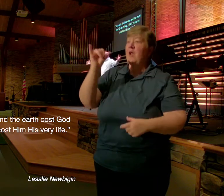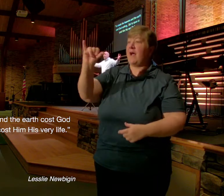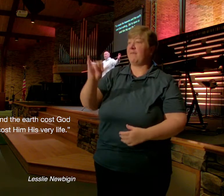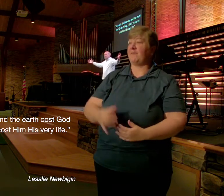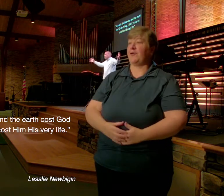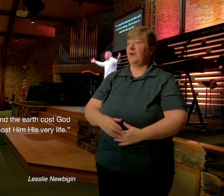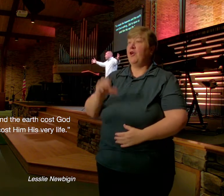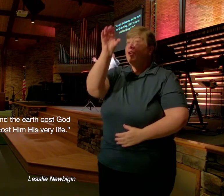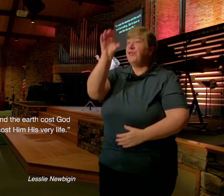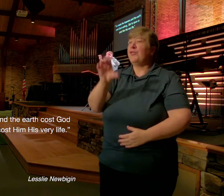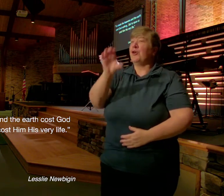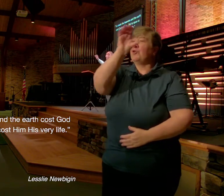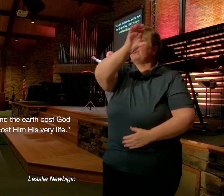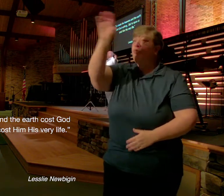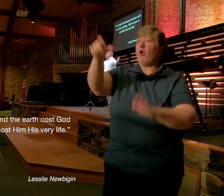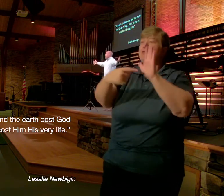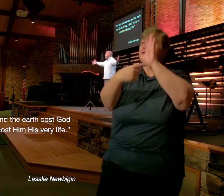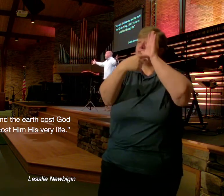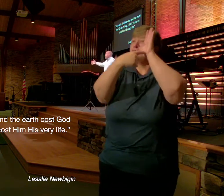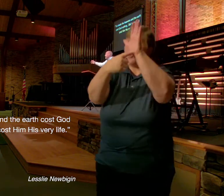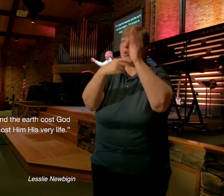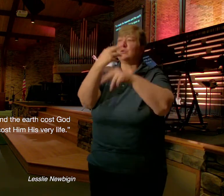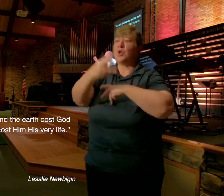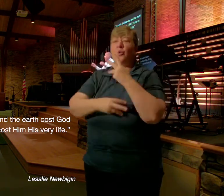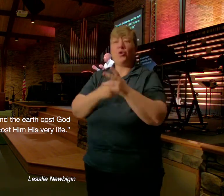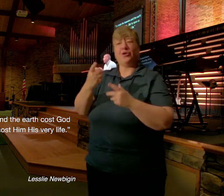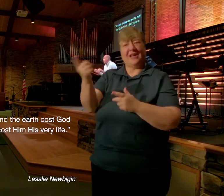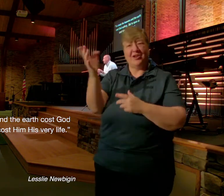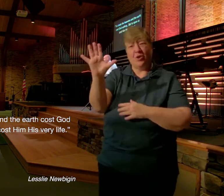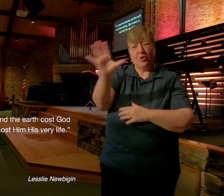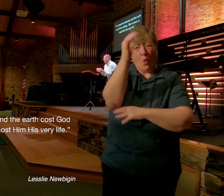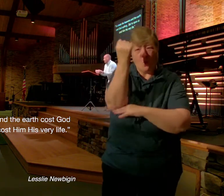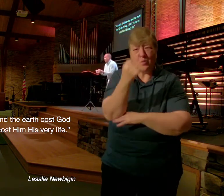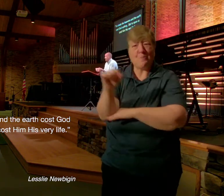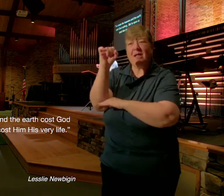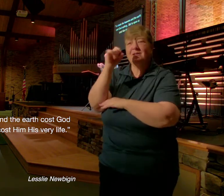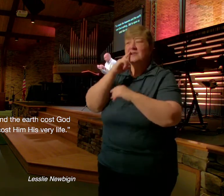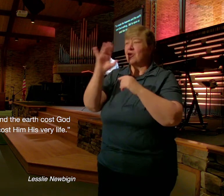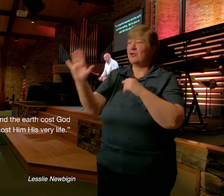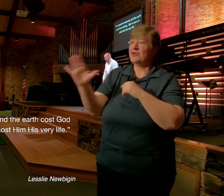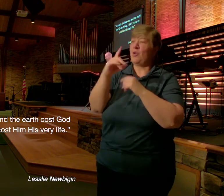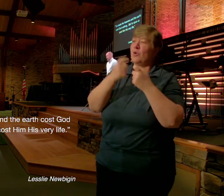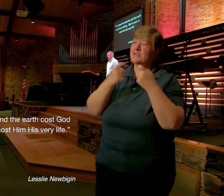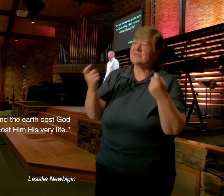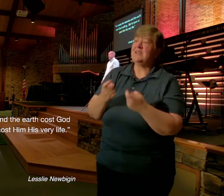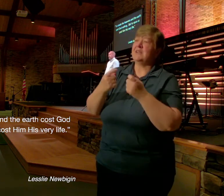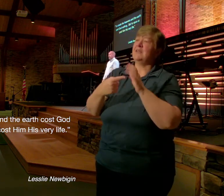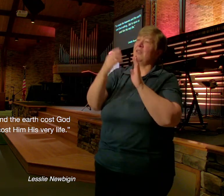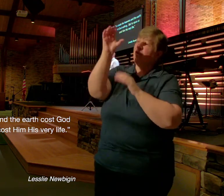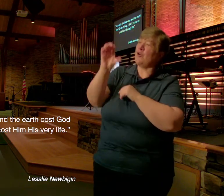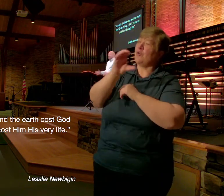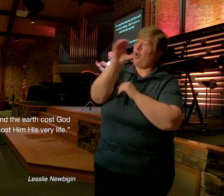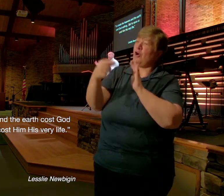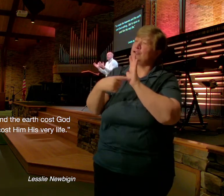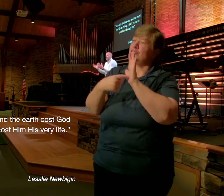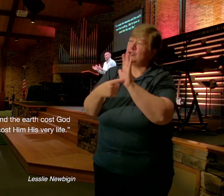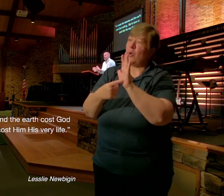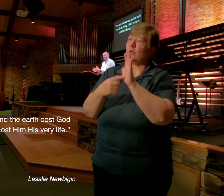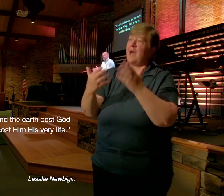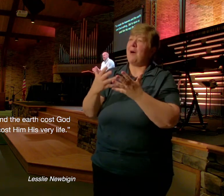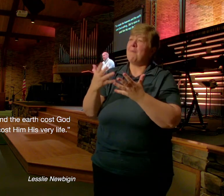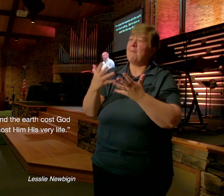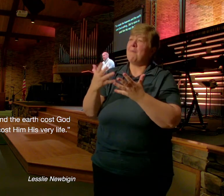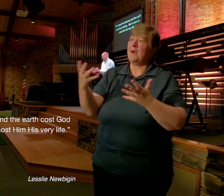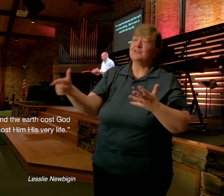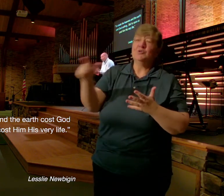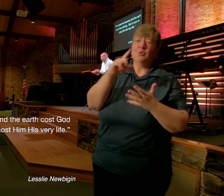to the World Don't you See even In your Rebellious Sin How much You are Worth To me I did That so We could